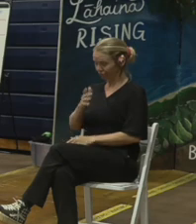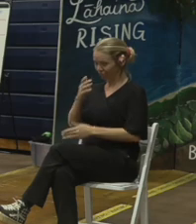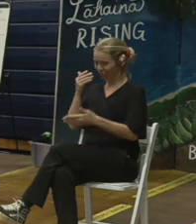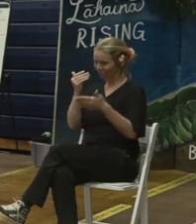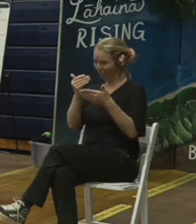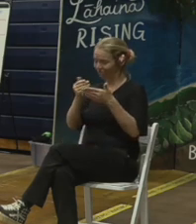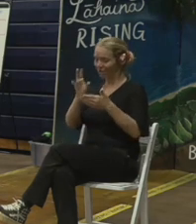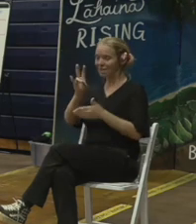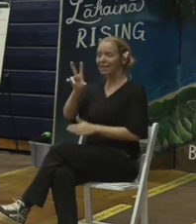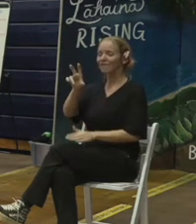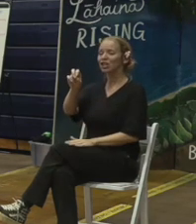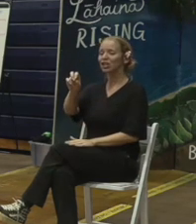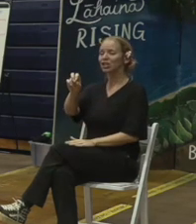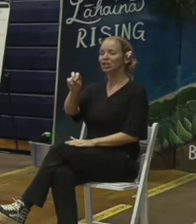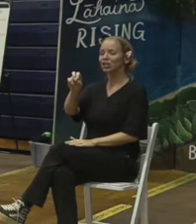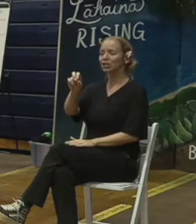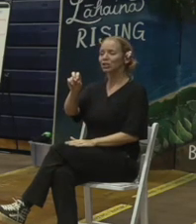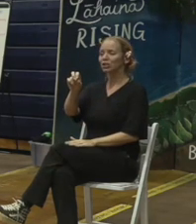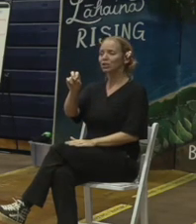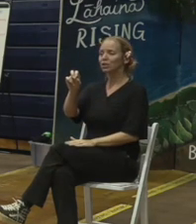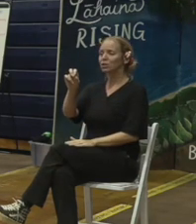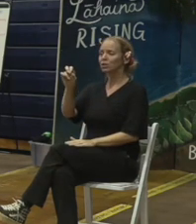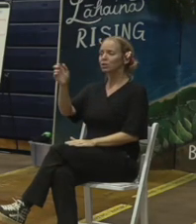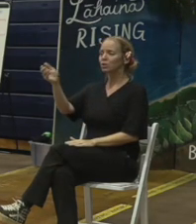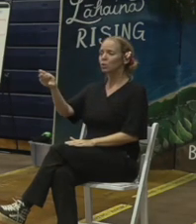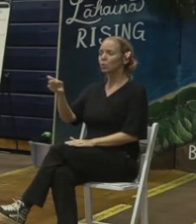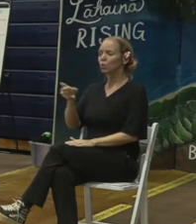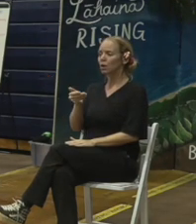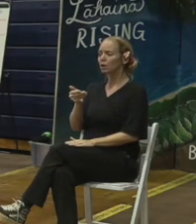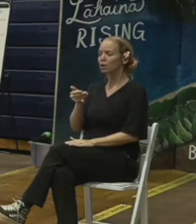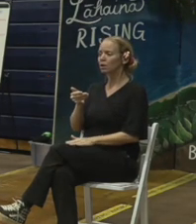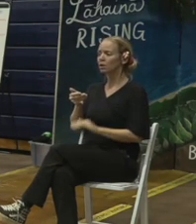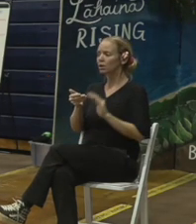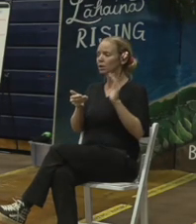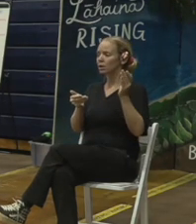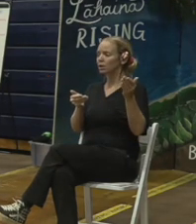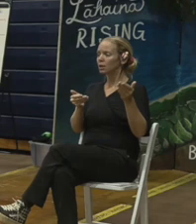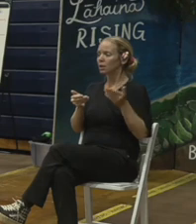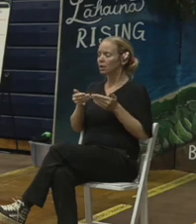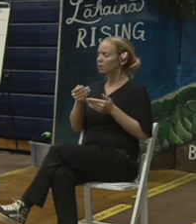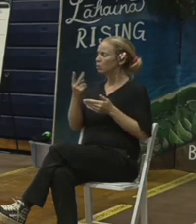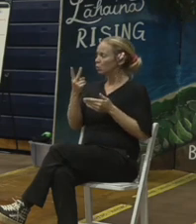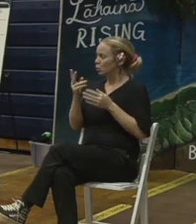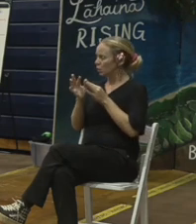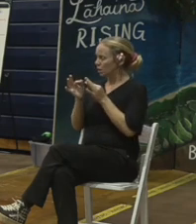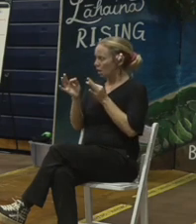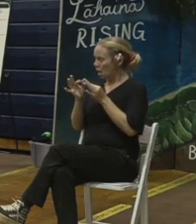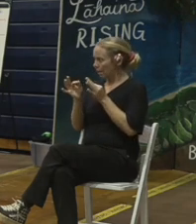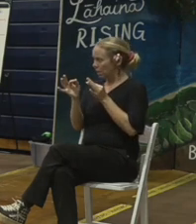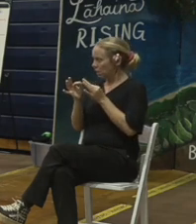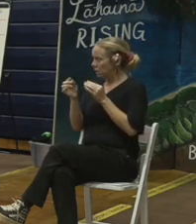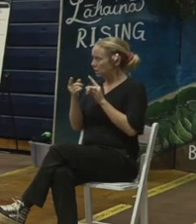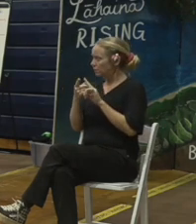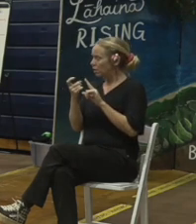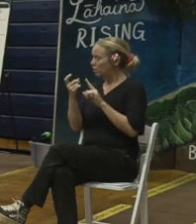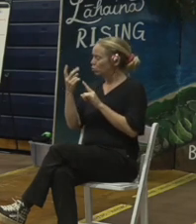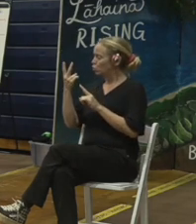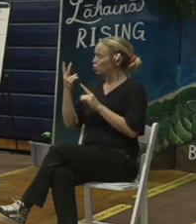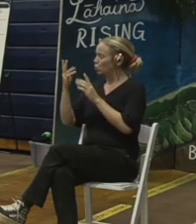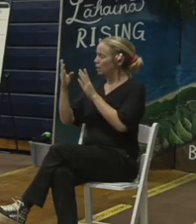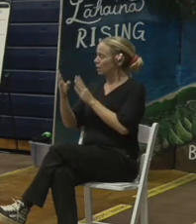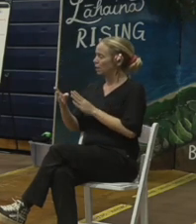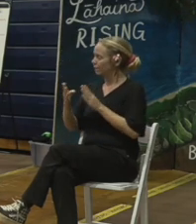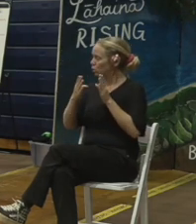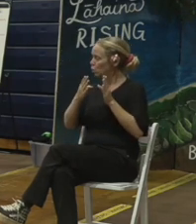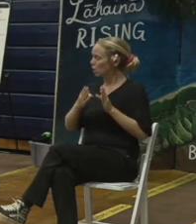are going to welcome two comments from two individuals Eddie Garcia and Paele I know they're